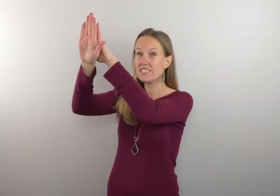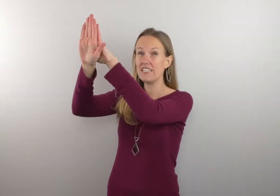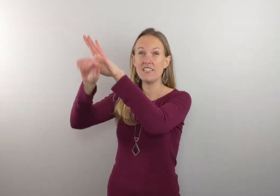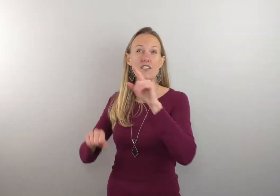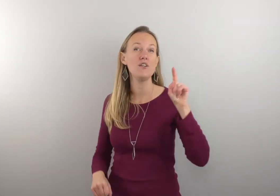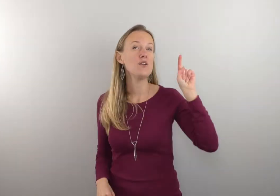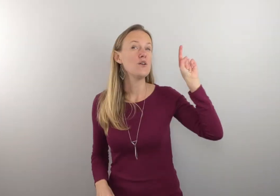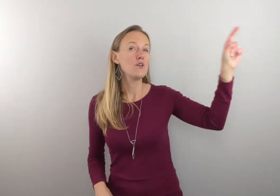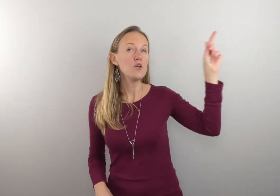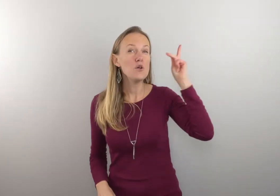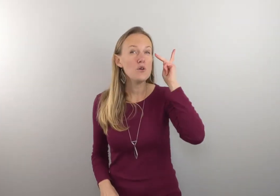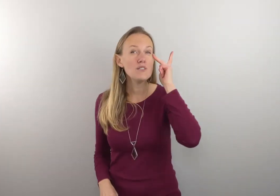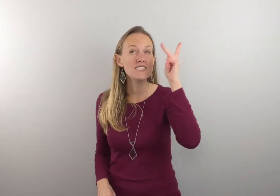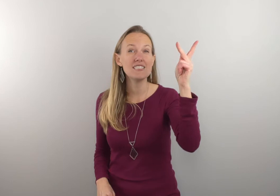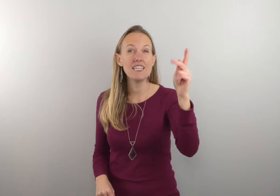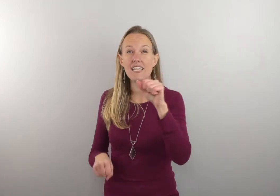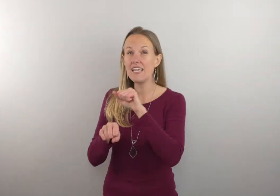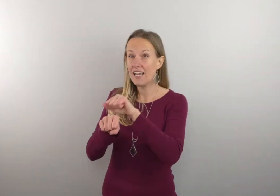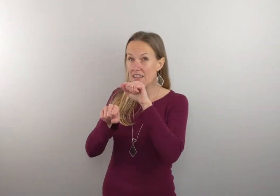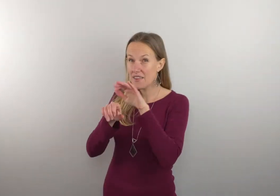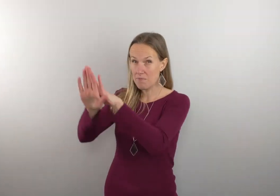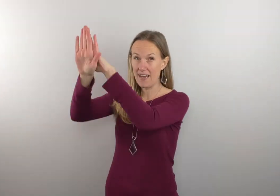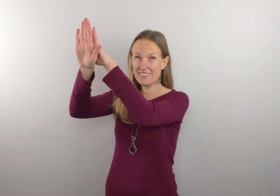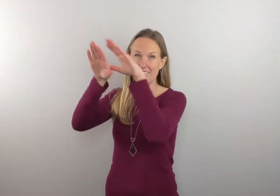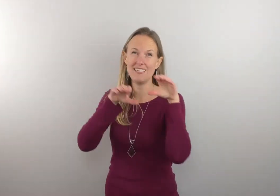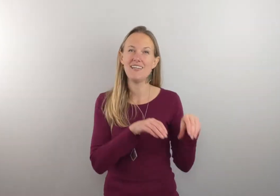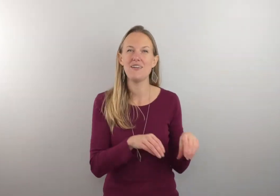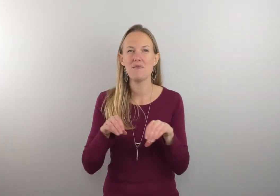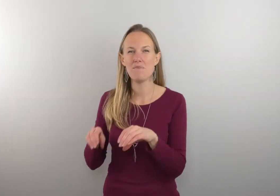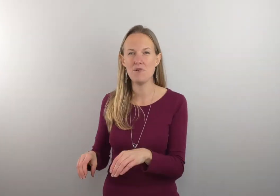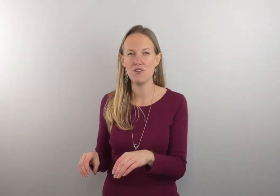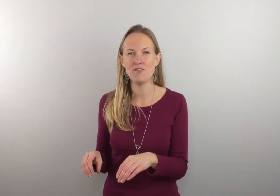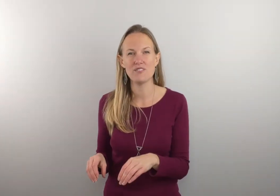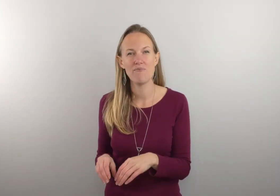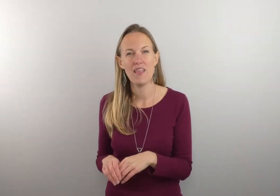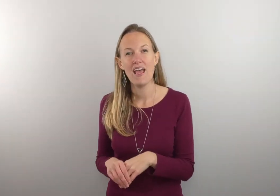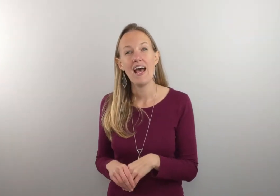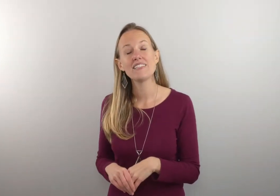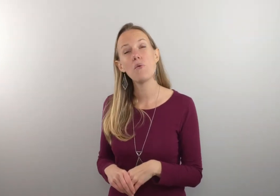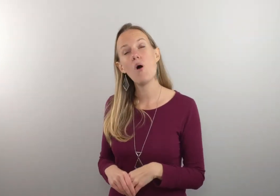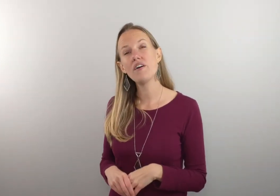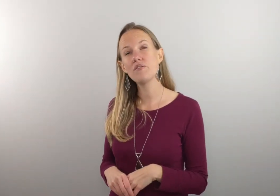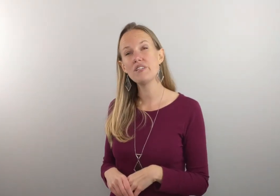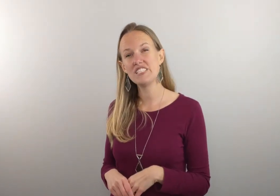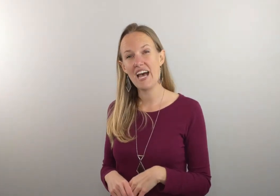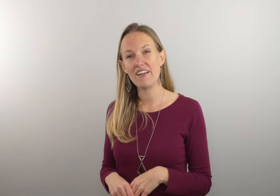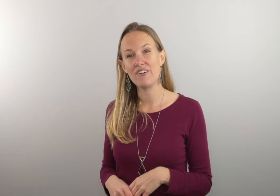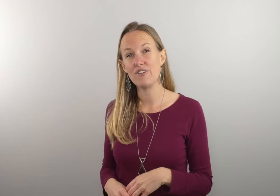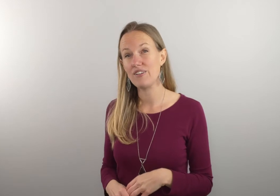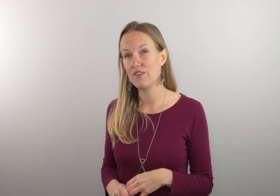you see the mountain moved as I walk through the shadow your